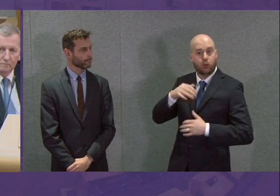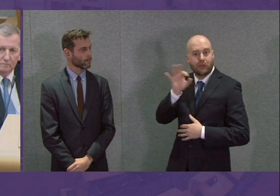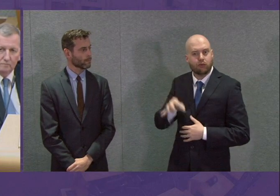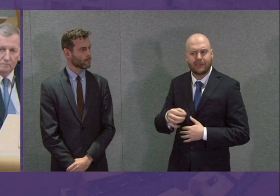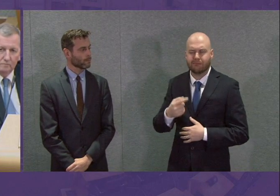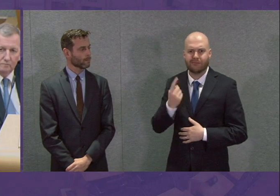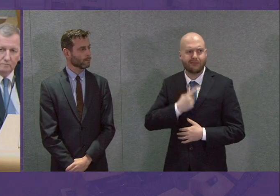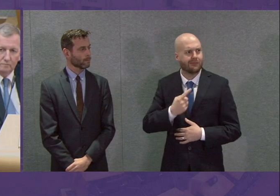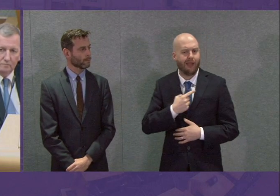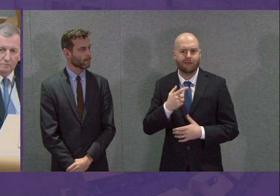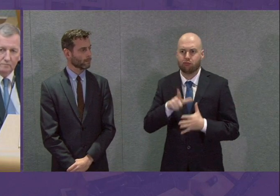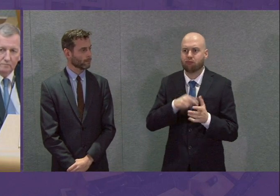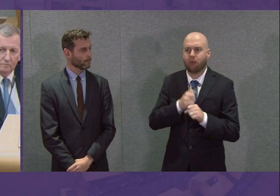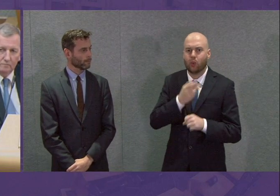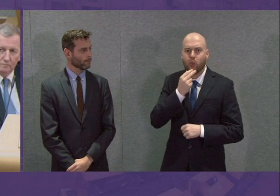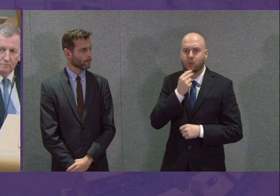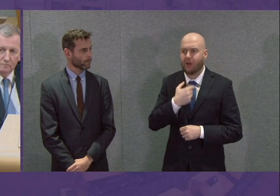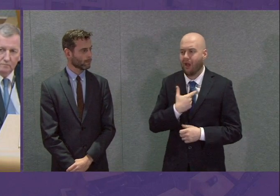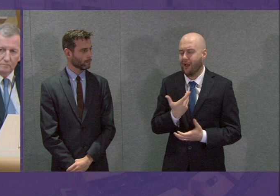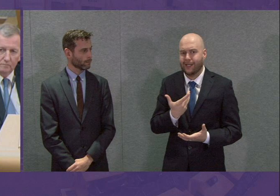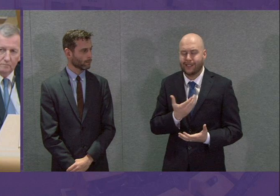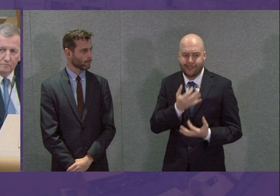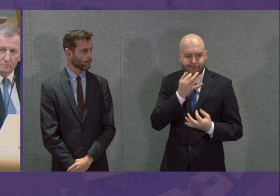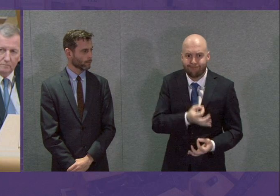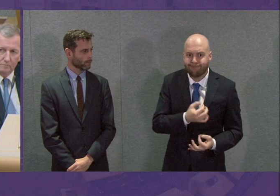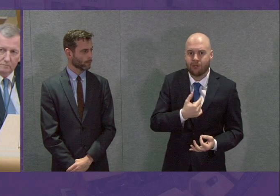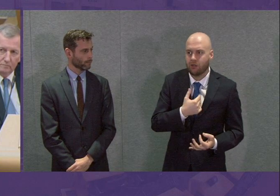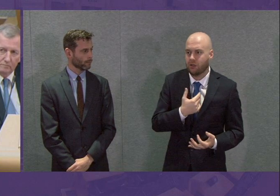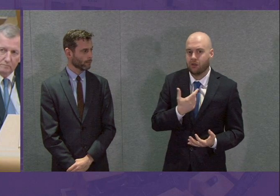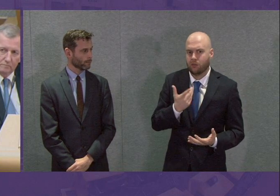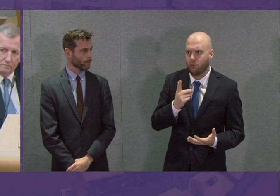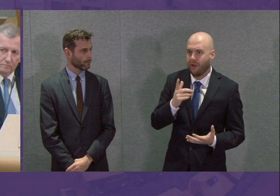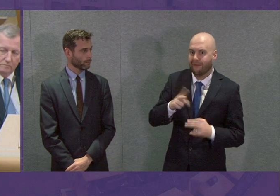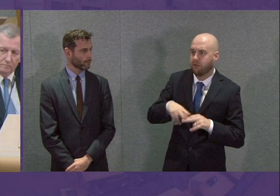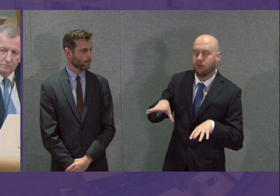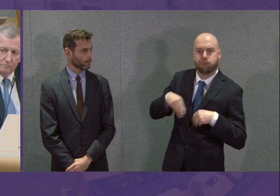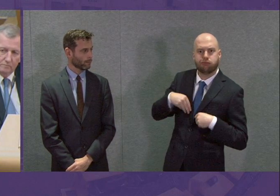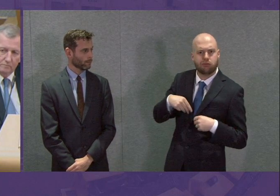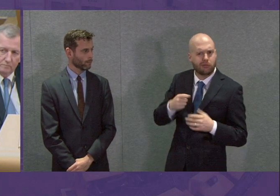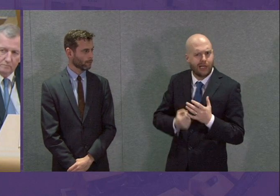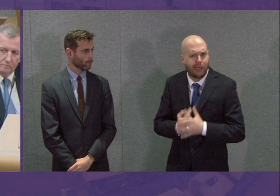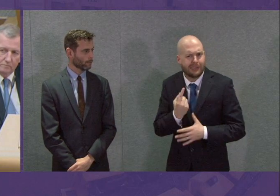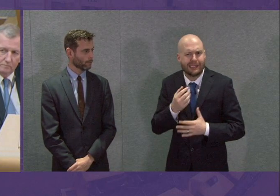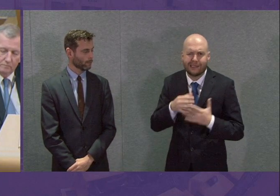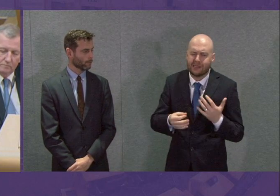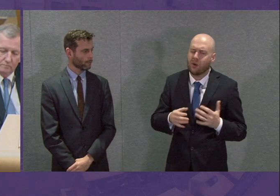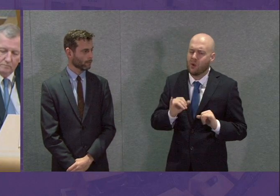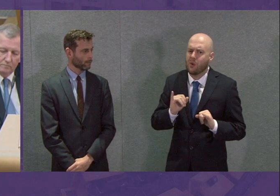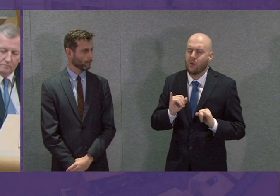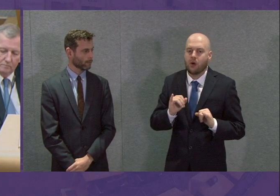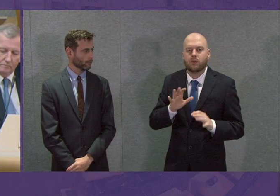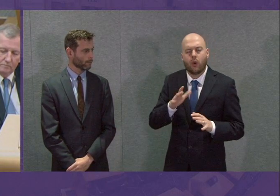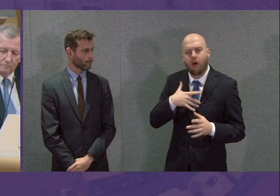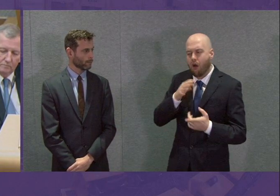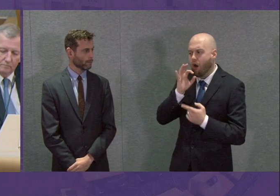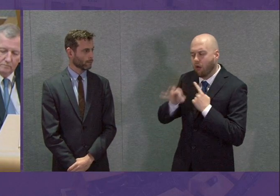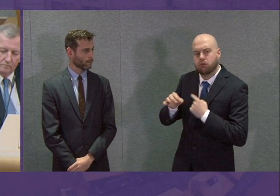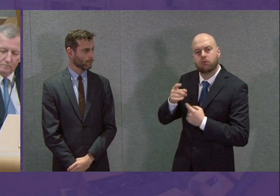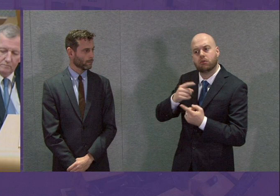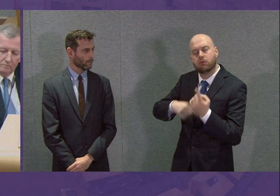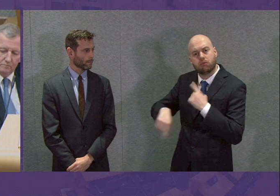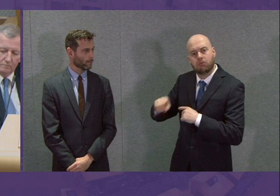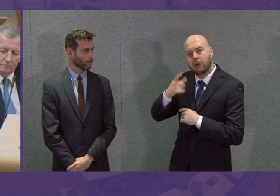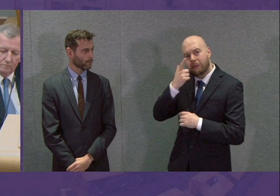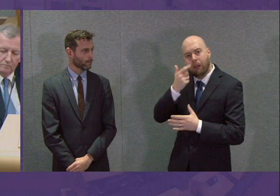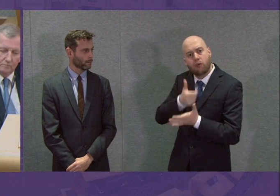substance use, but I agree with the First Minister, we do need a national collective endeavour. So can I ask that opposition spokespeople can have